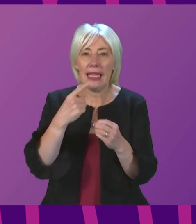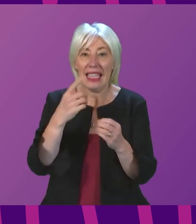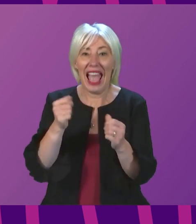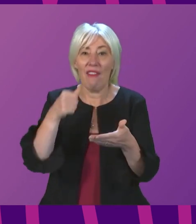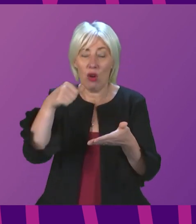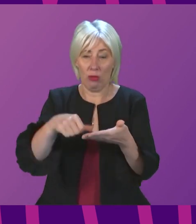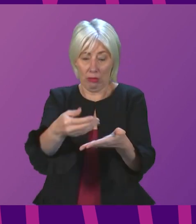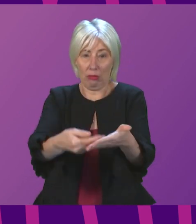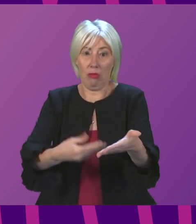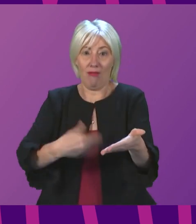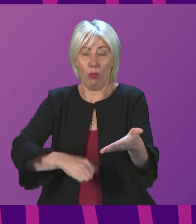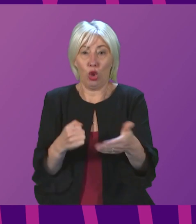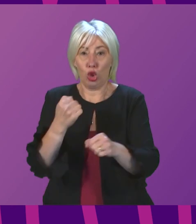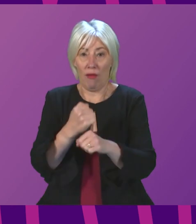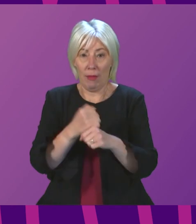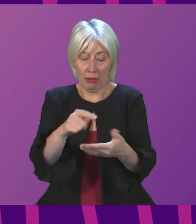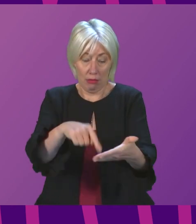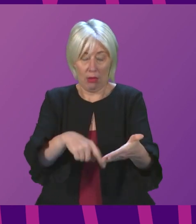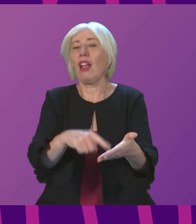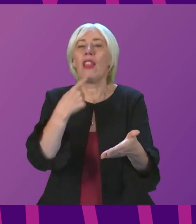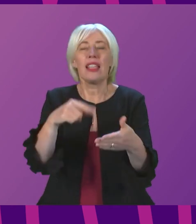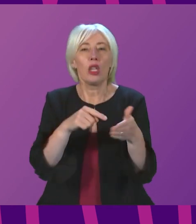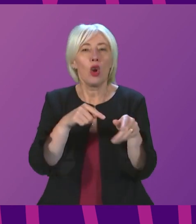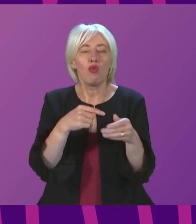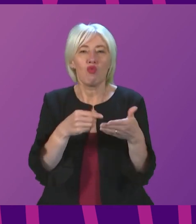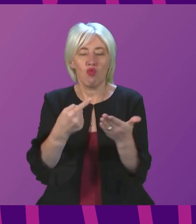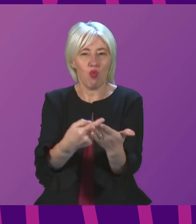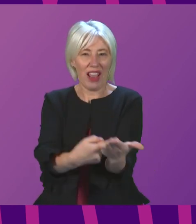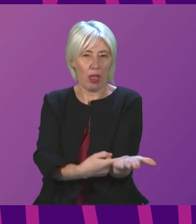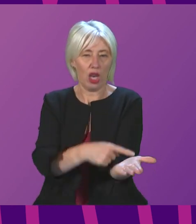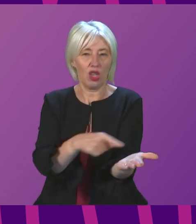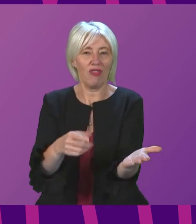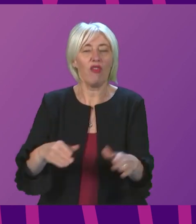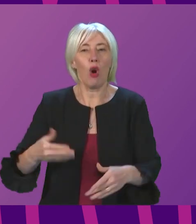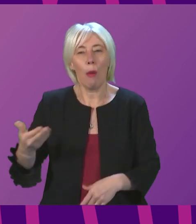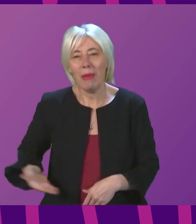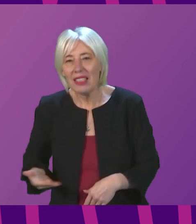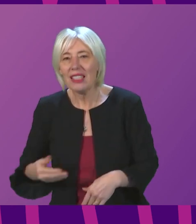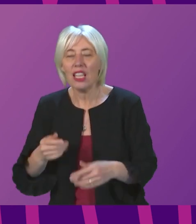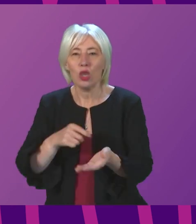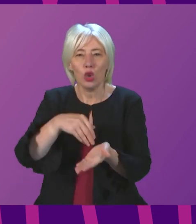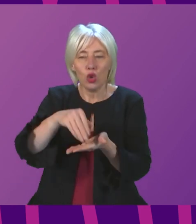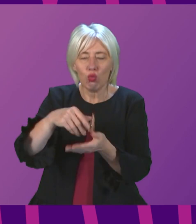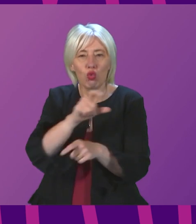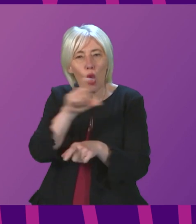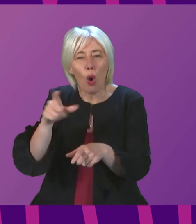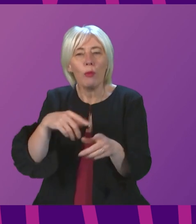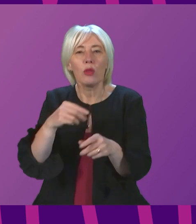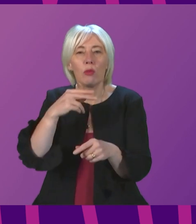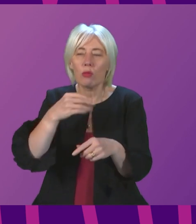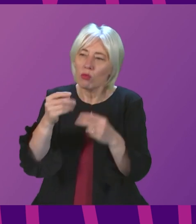in writing from the Scottish Government that the regulations behind the new protections for retail and hospitality would take effect from